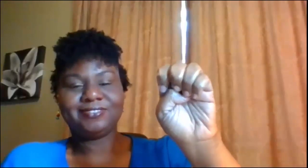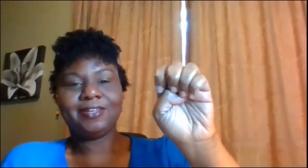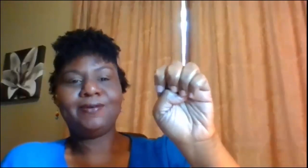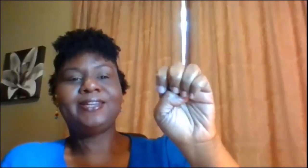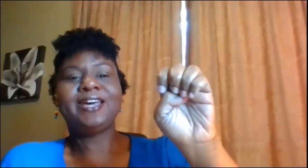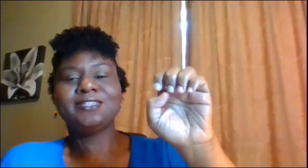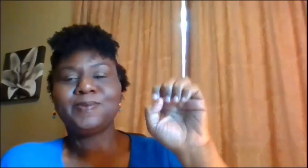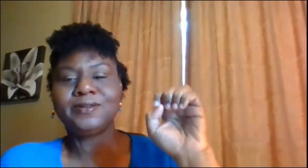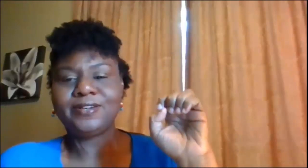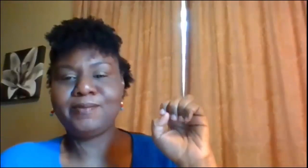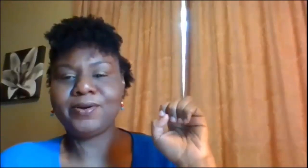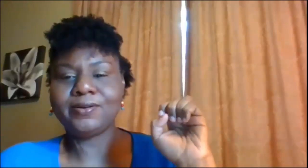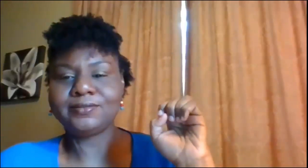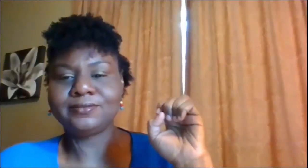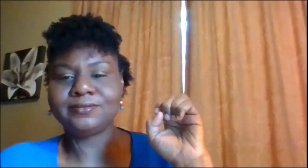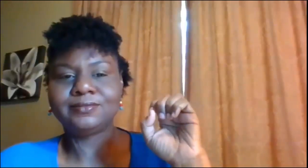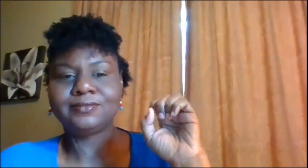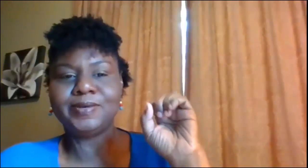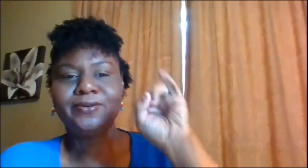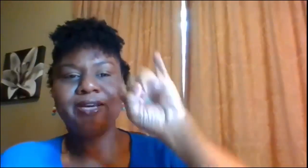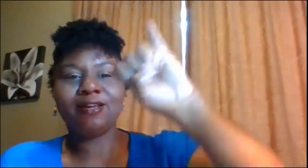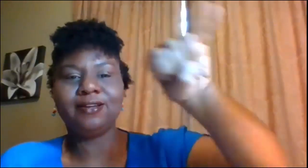oh I think I just spelled her name wrong let me do it again